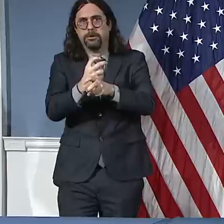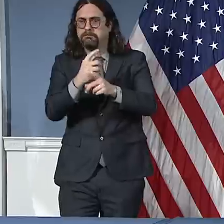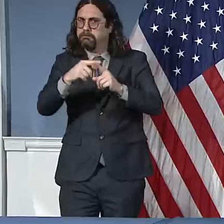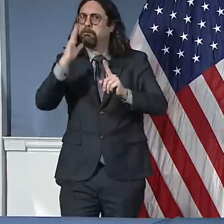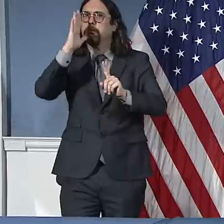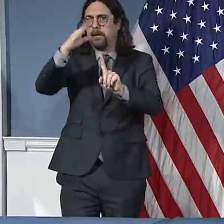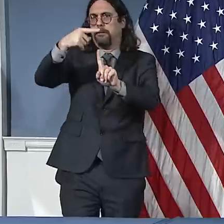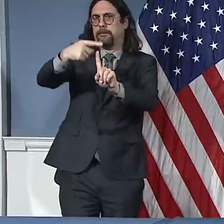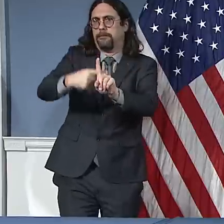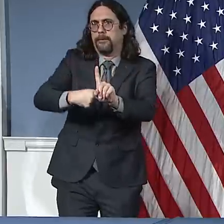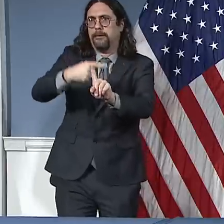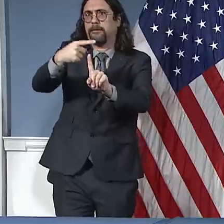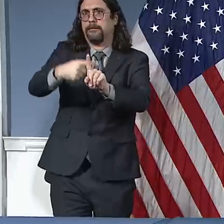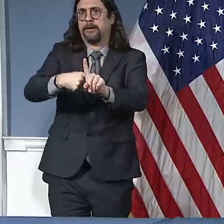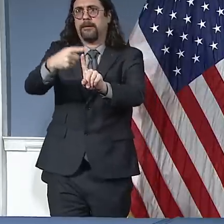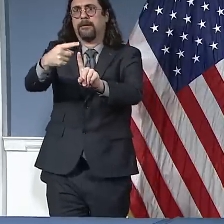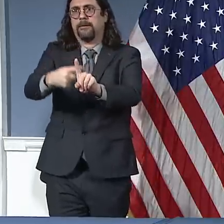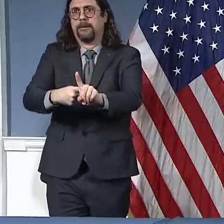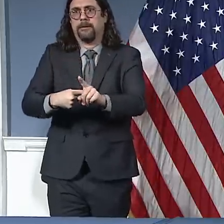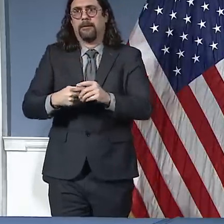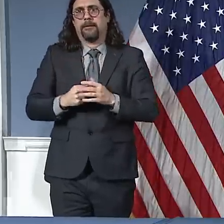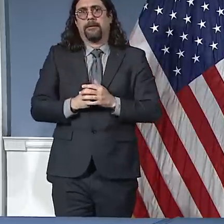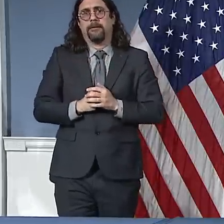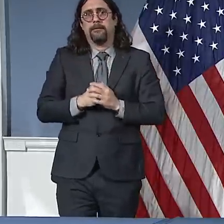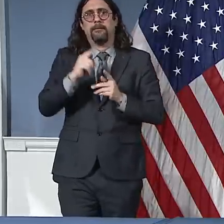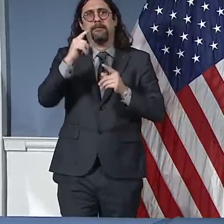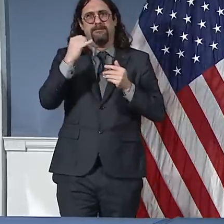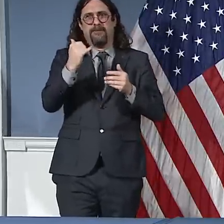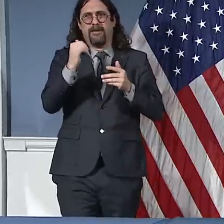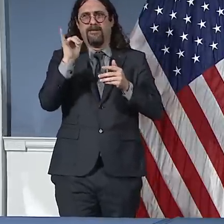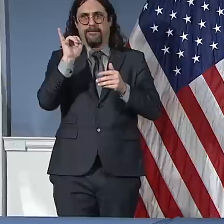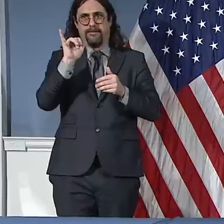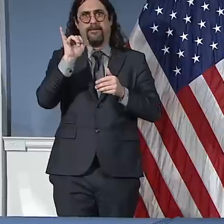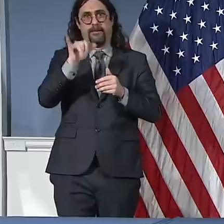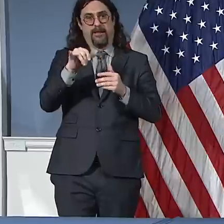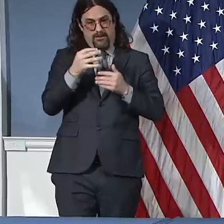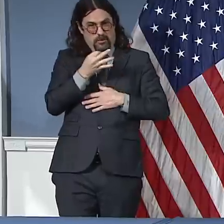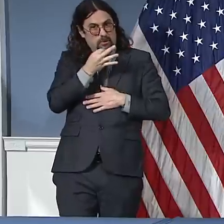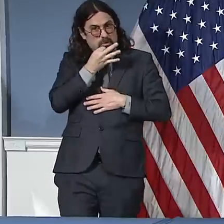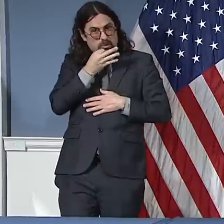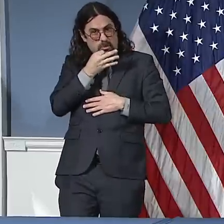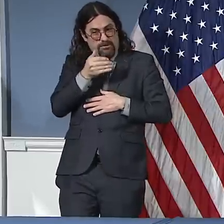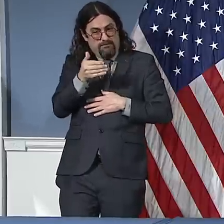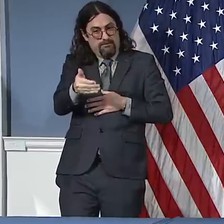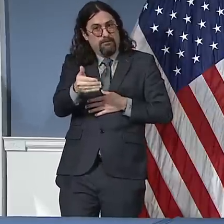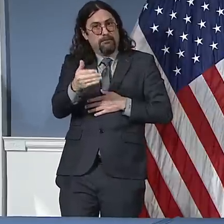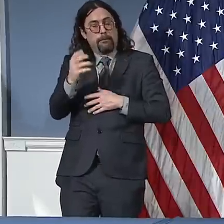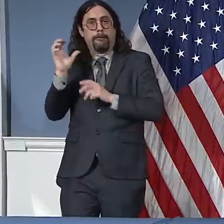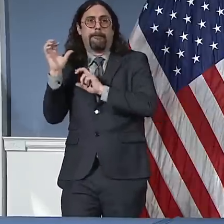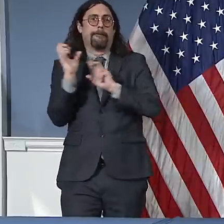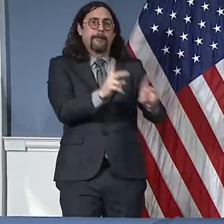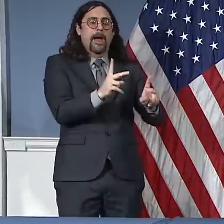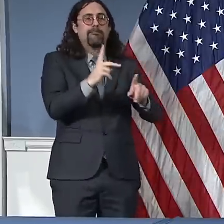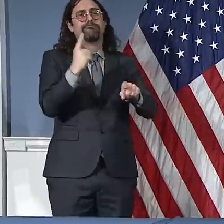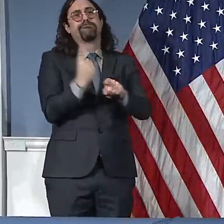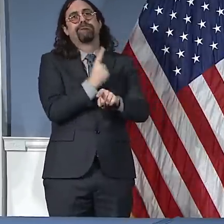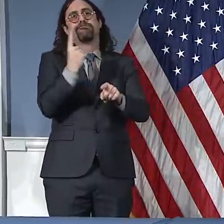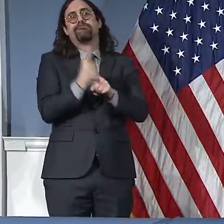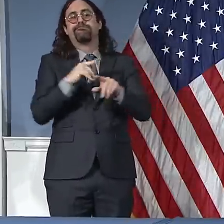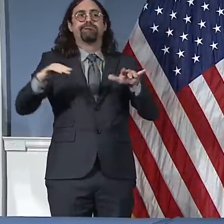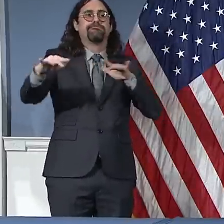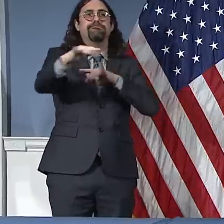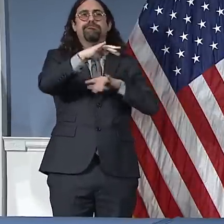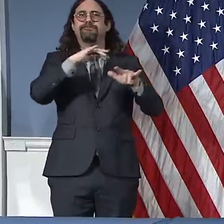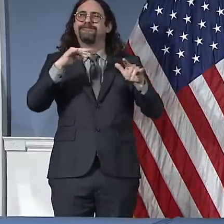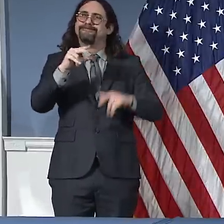in the month of April is absolutely inconceivable at this point. So I want to give people the truth because I think it helps us